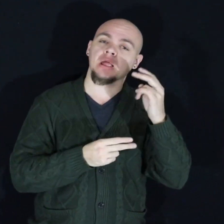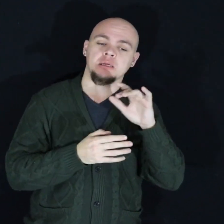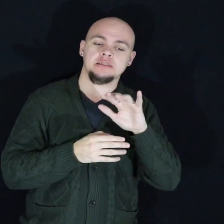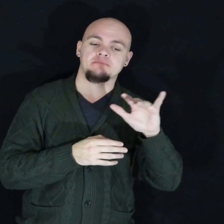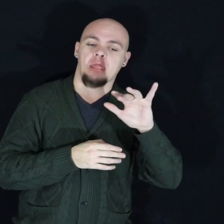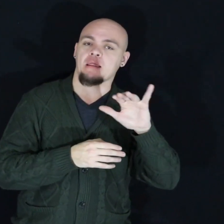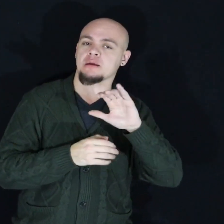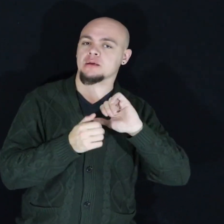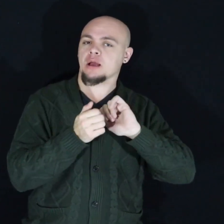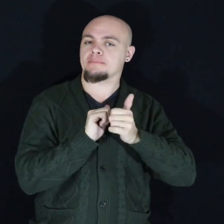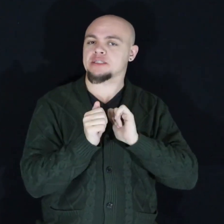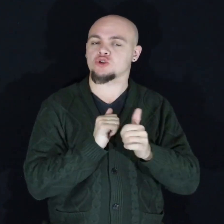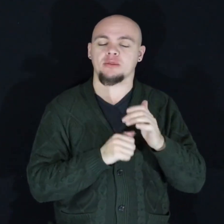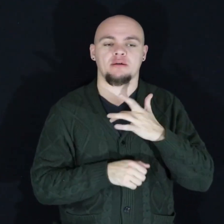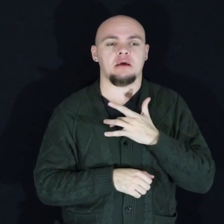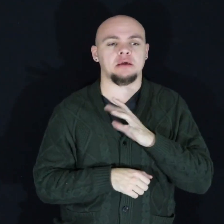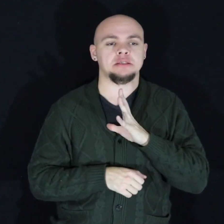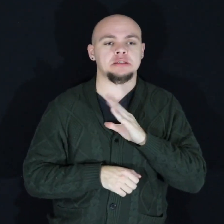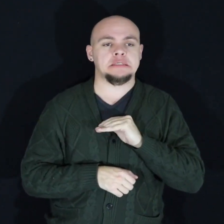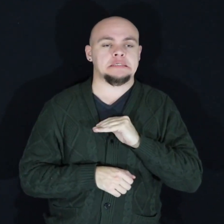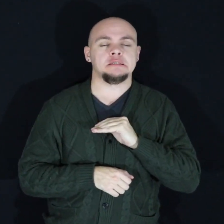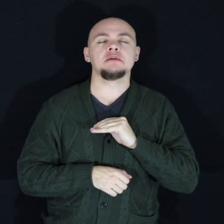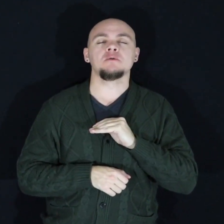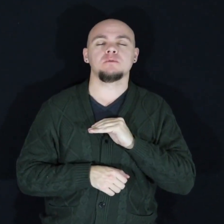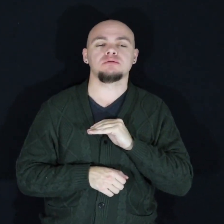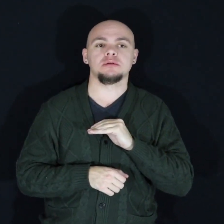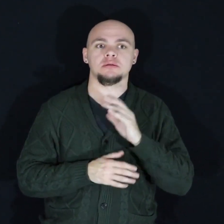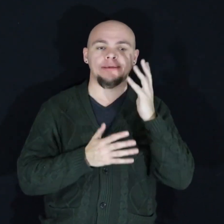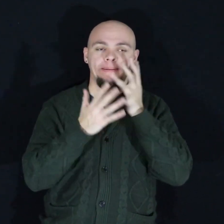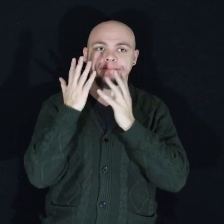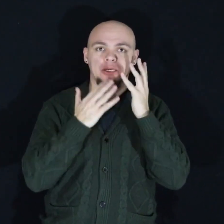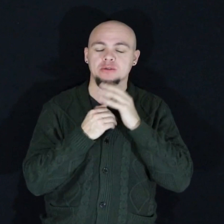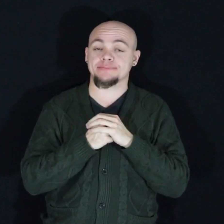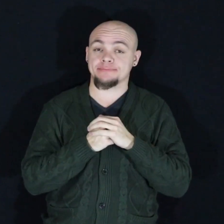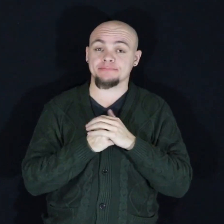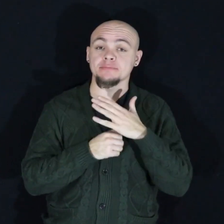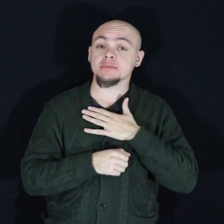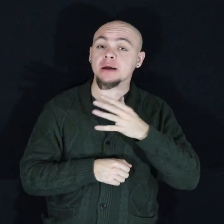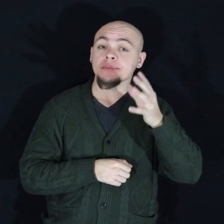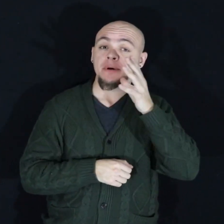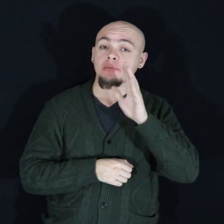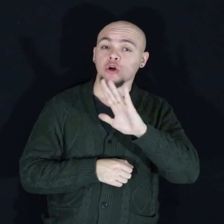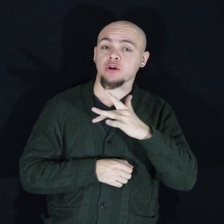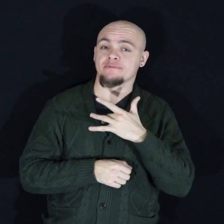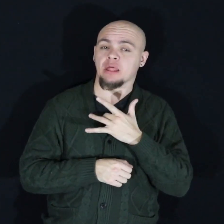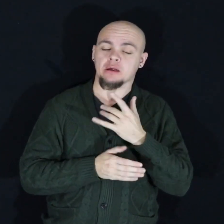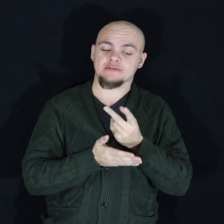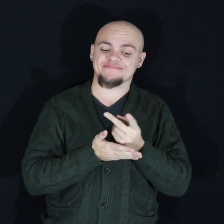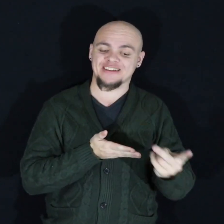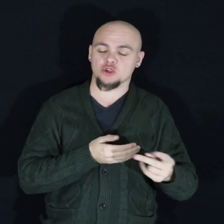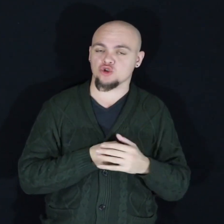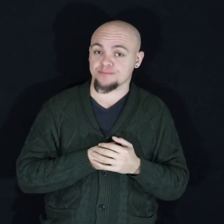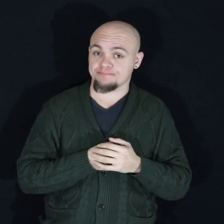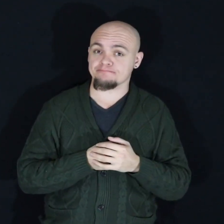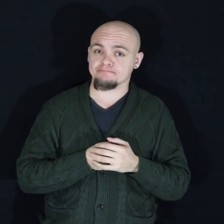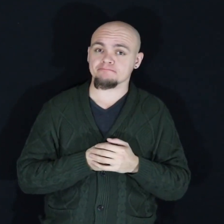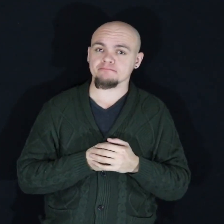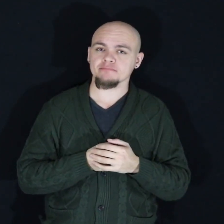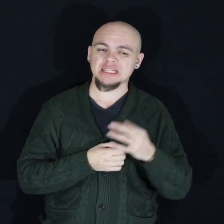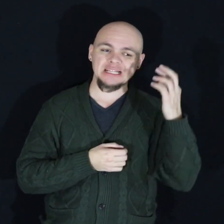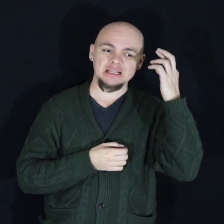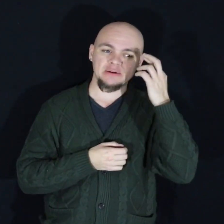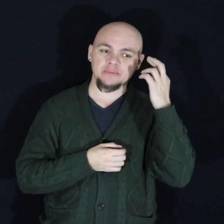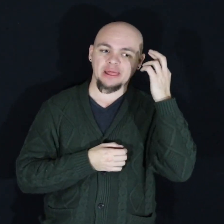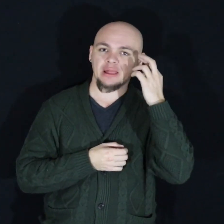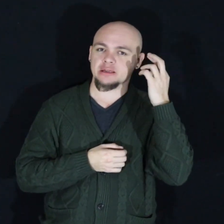competition the crushing feelings I felt of embarrassment my mom's feelings of failure and I realized there